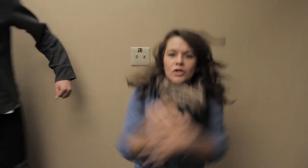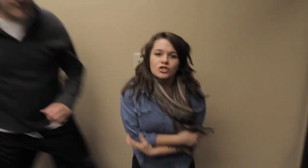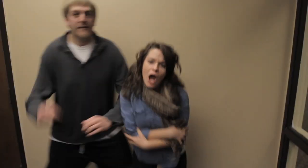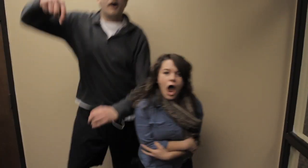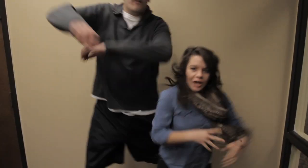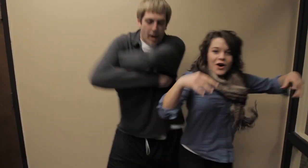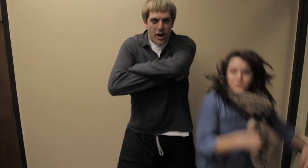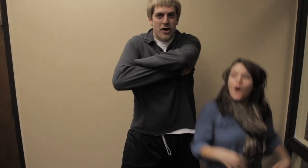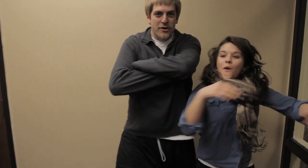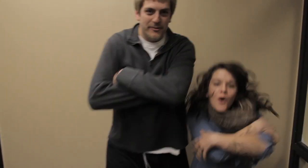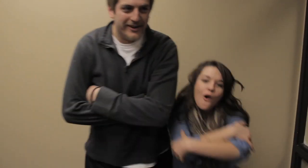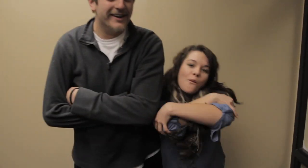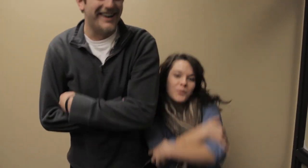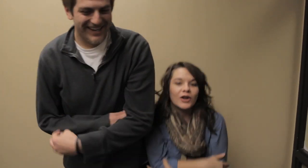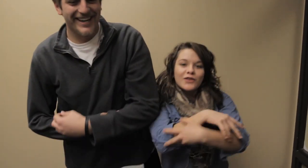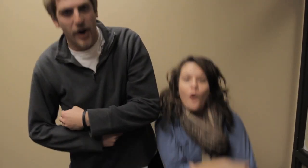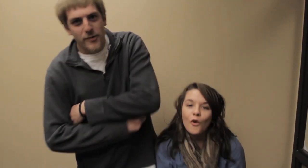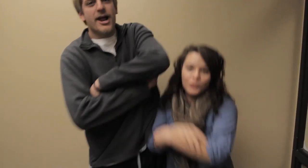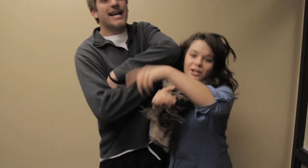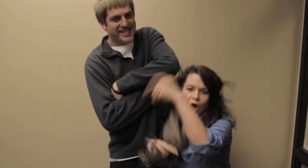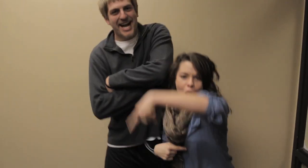shark. Boom, boom, I put it in the hoop like slam.